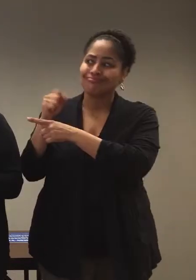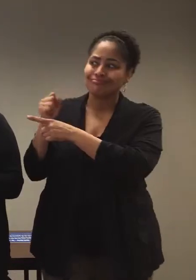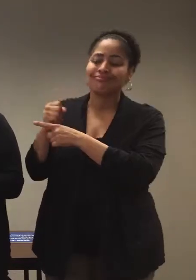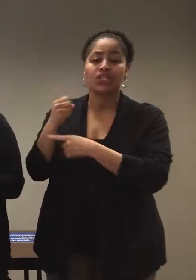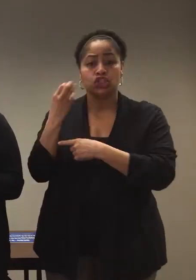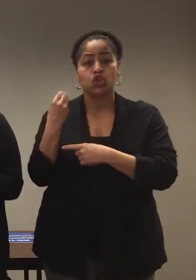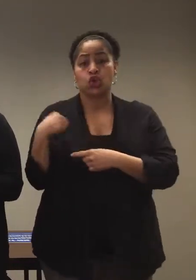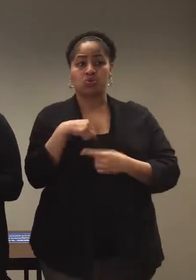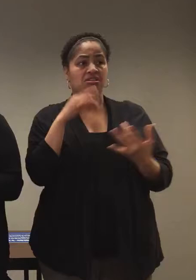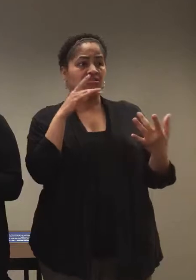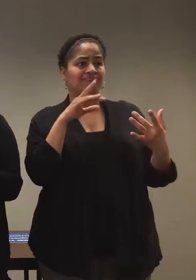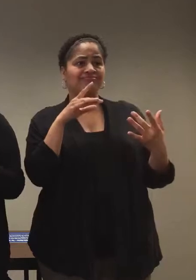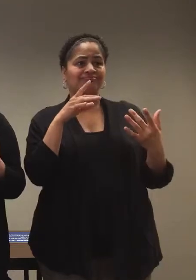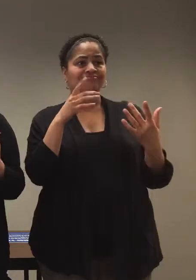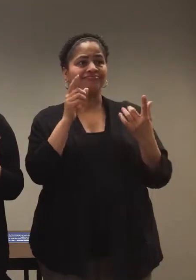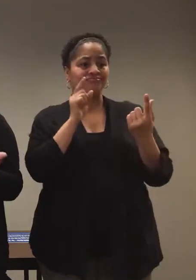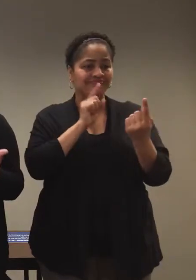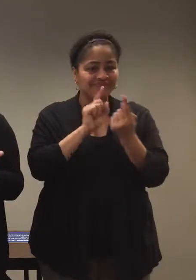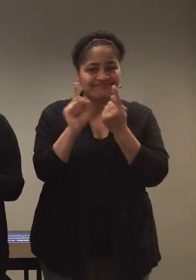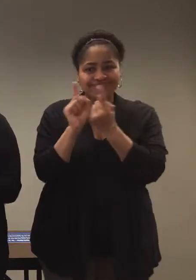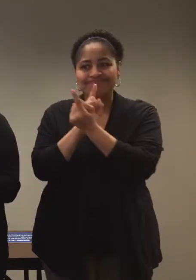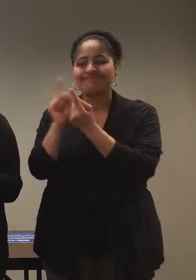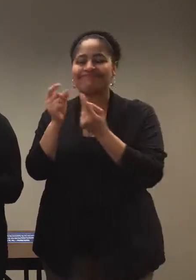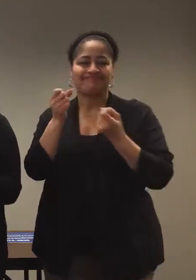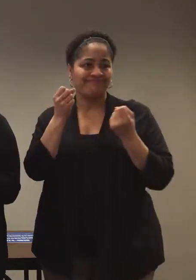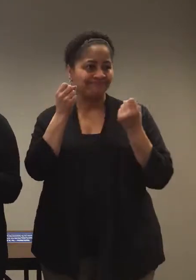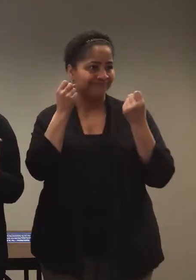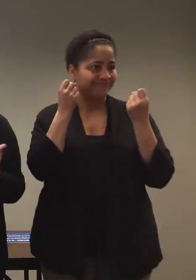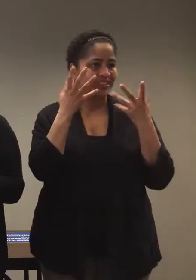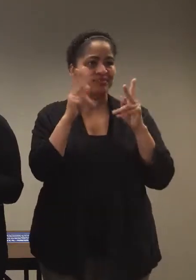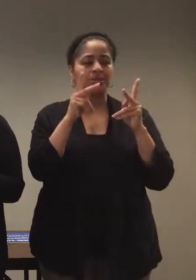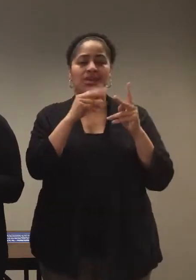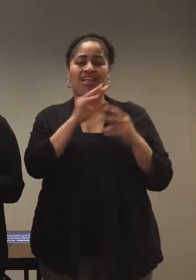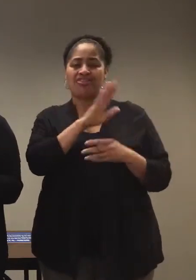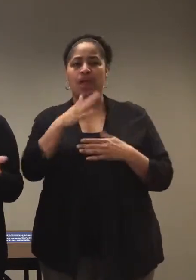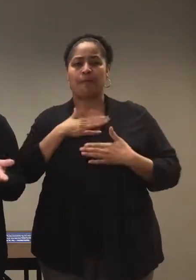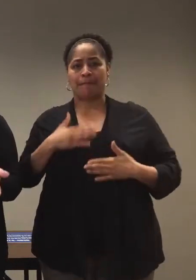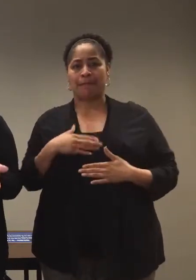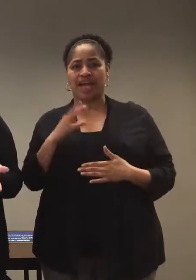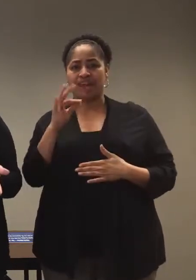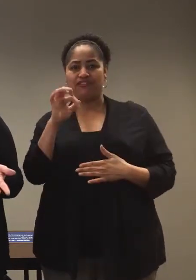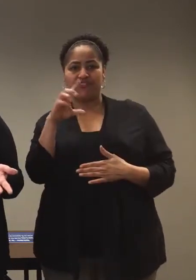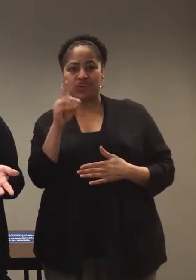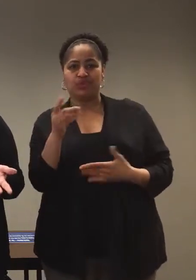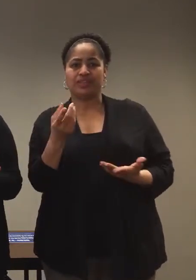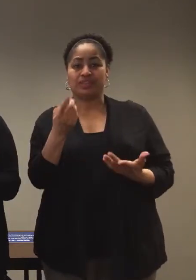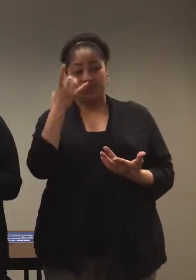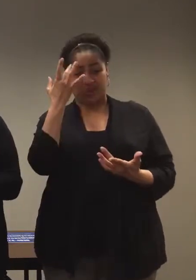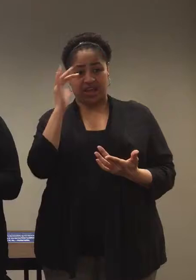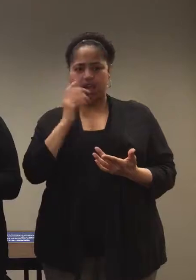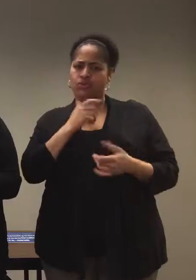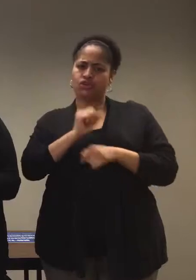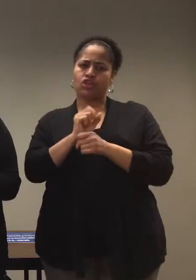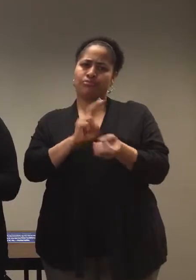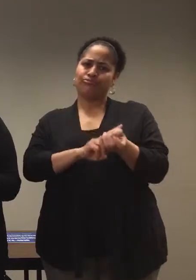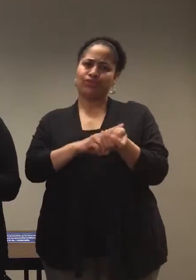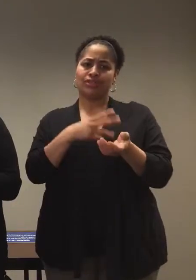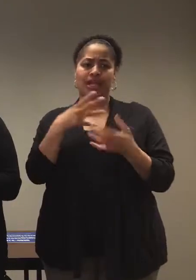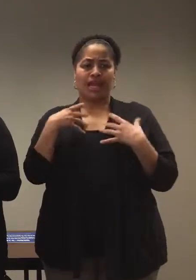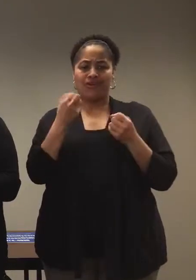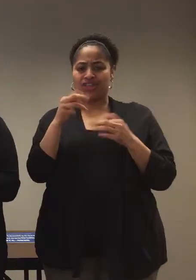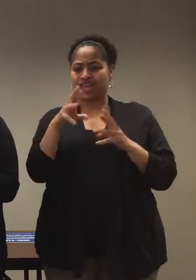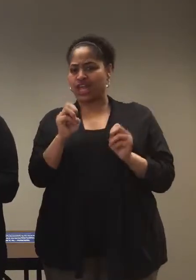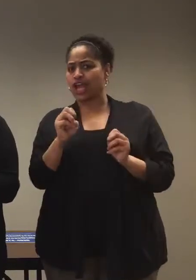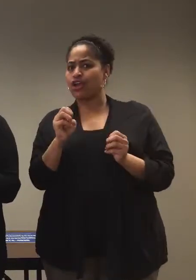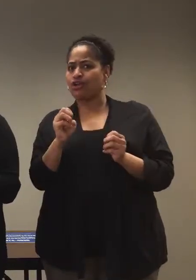And so we come in contact with tons of different body fluids and all that kind of stuff just because the nature of our job. So as a healthcare worker